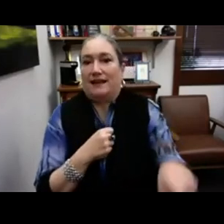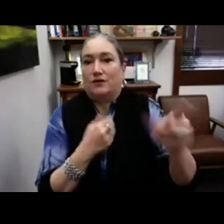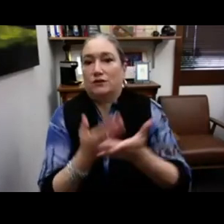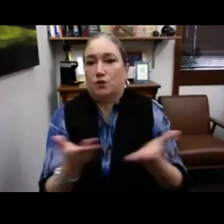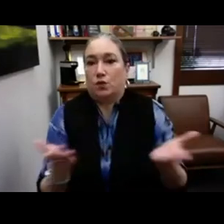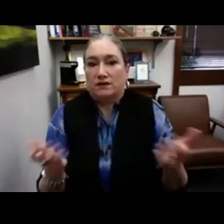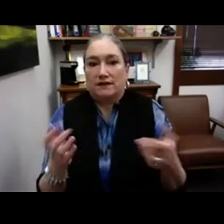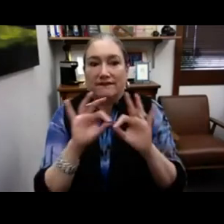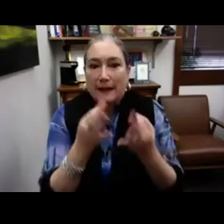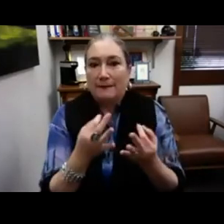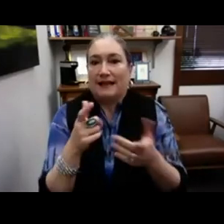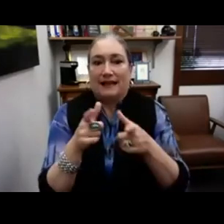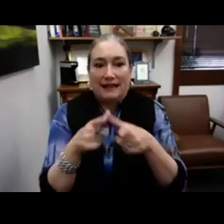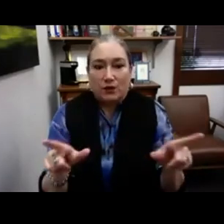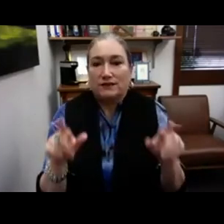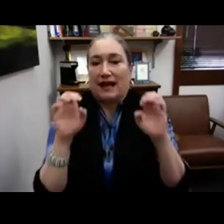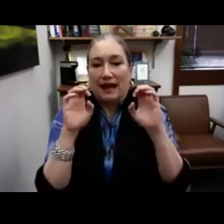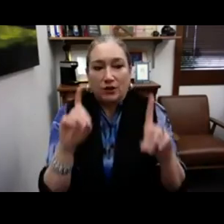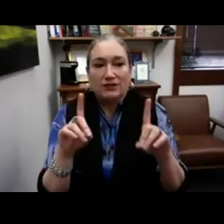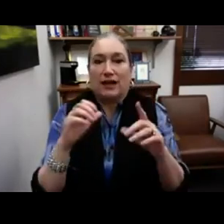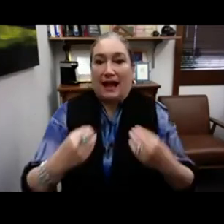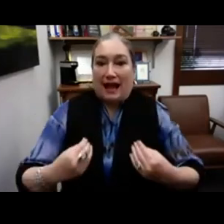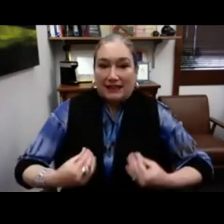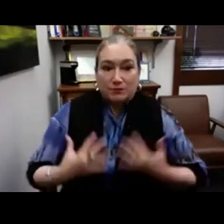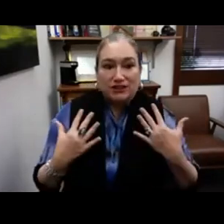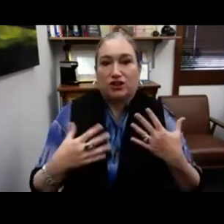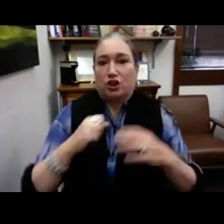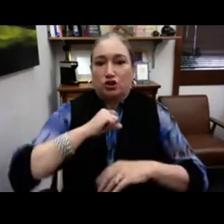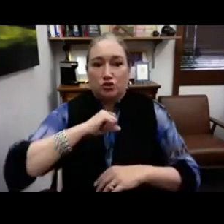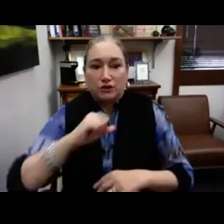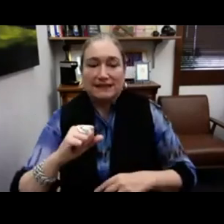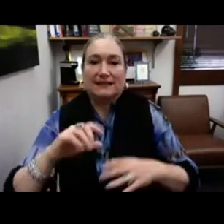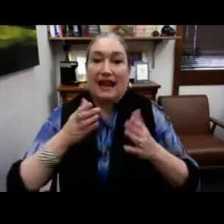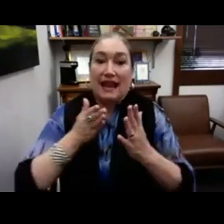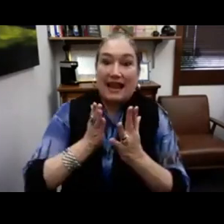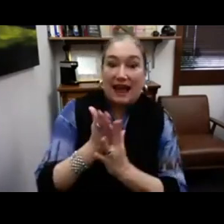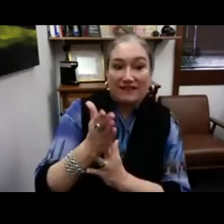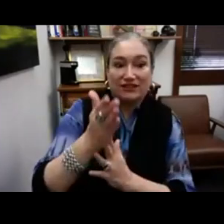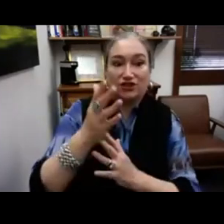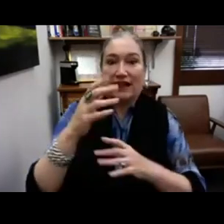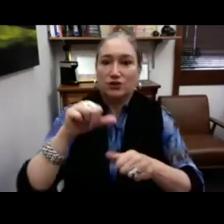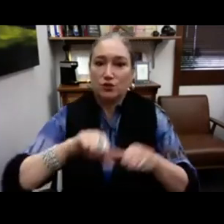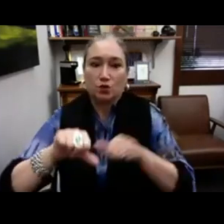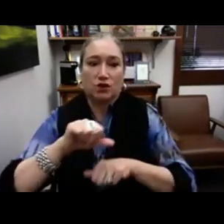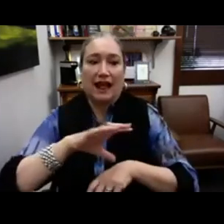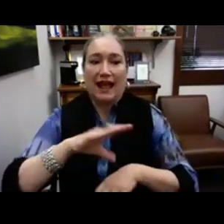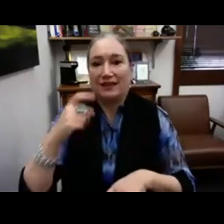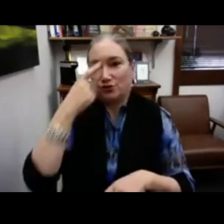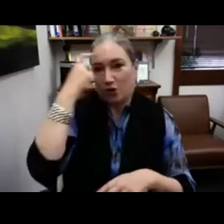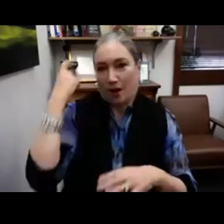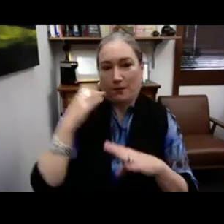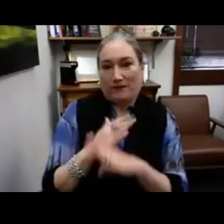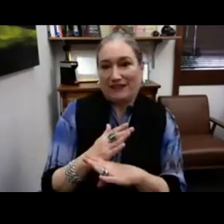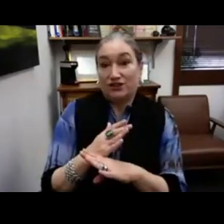So all families should be receiving this family, linguistical, educational, aspirational,